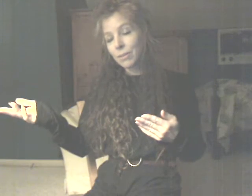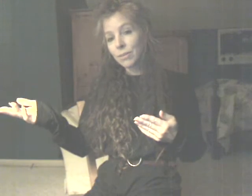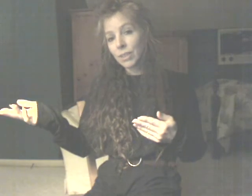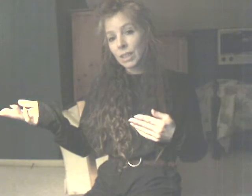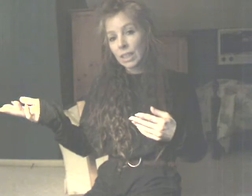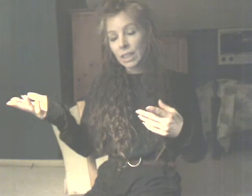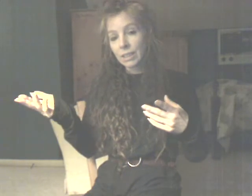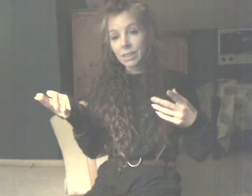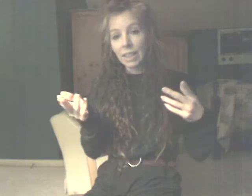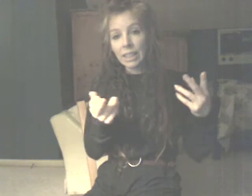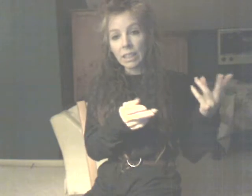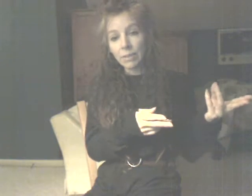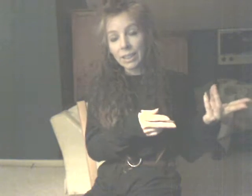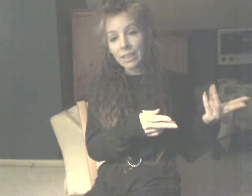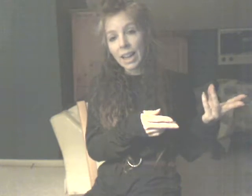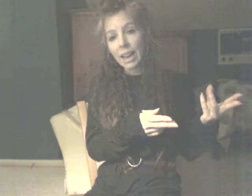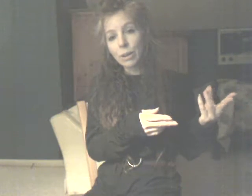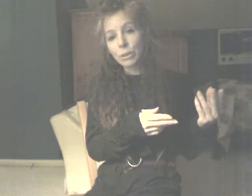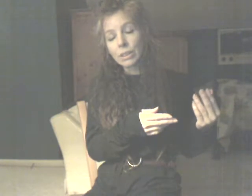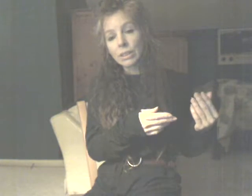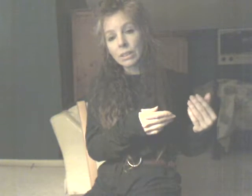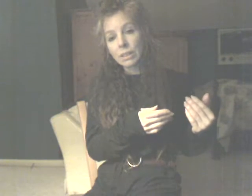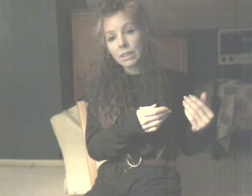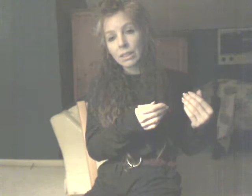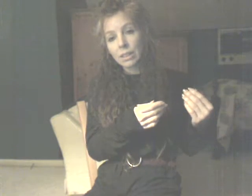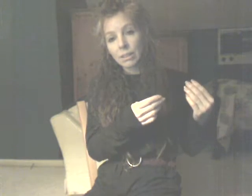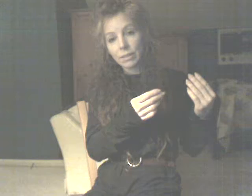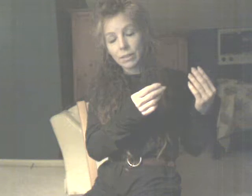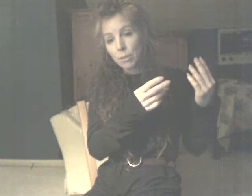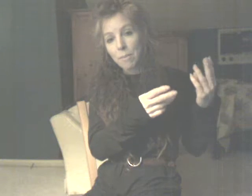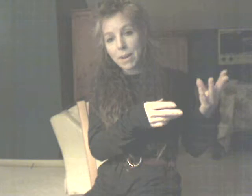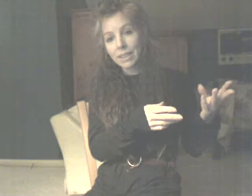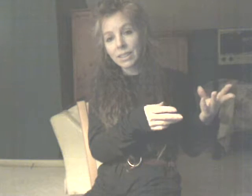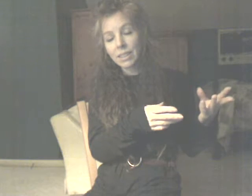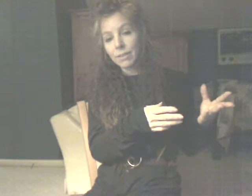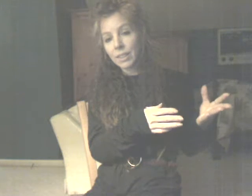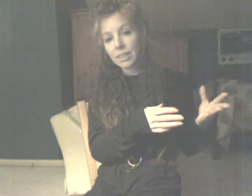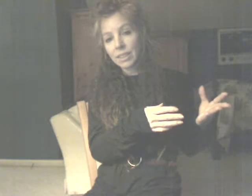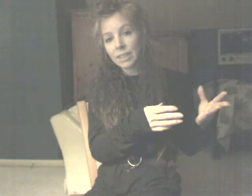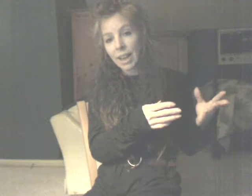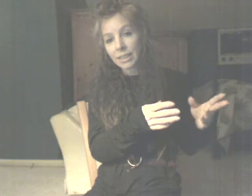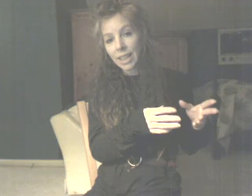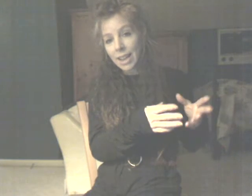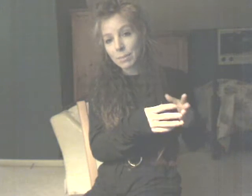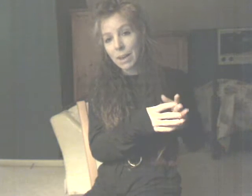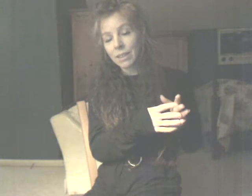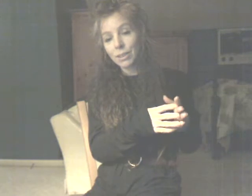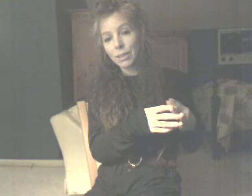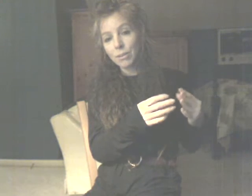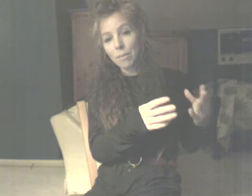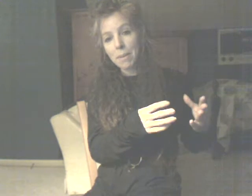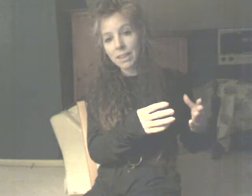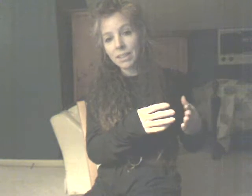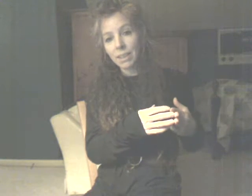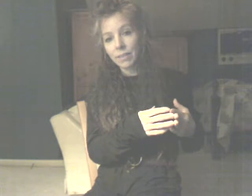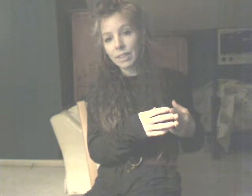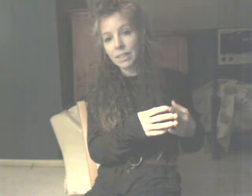and naivety allowed. The romance of its aspect, you know, the romance of its